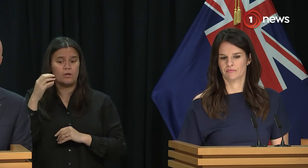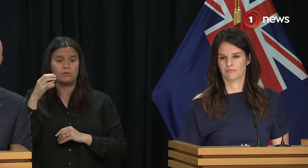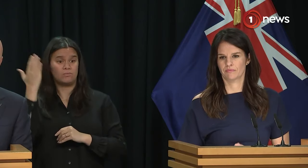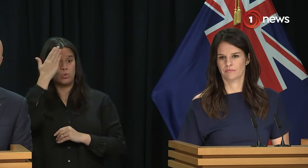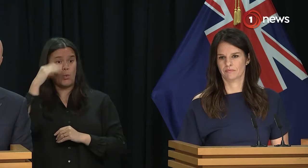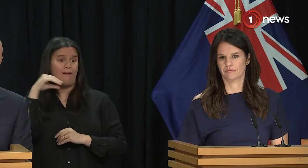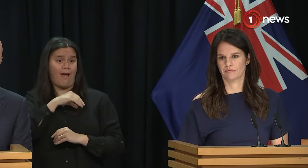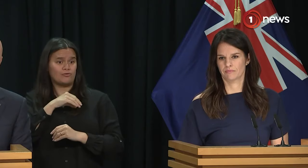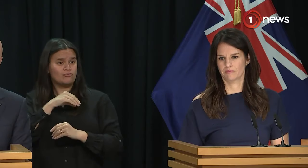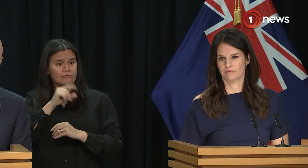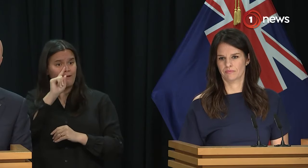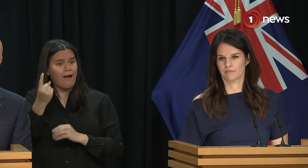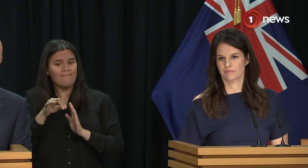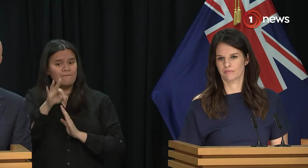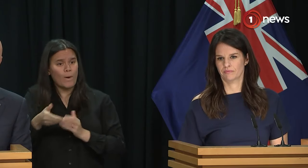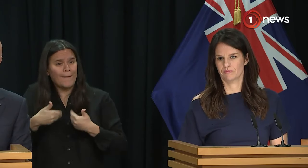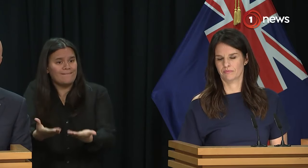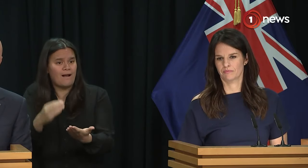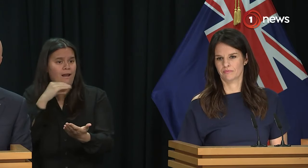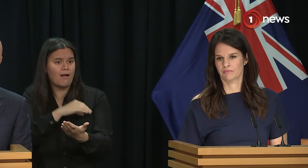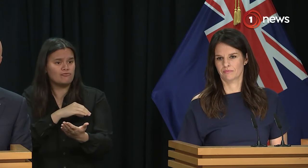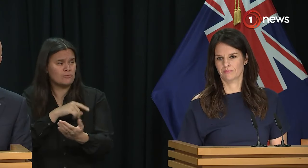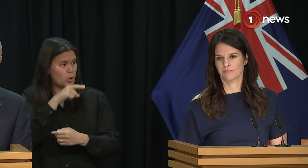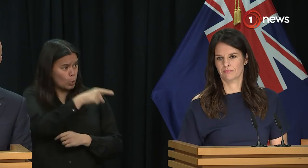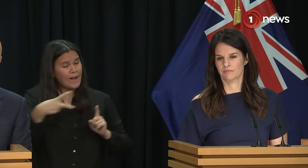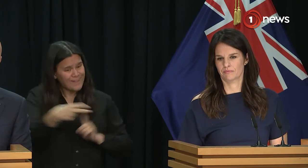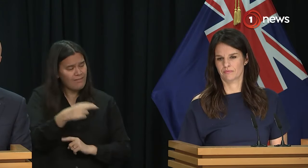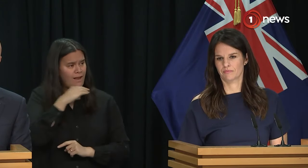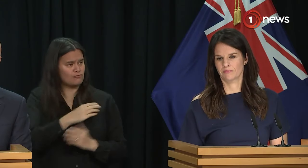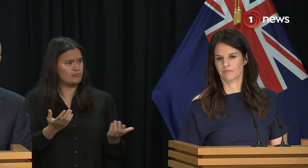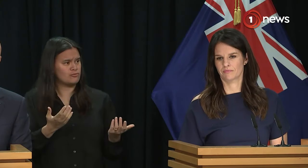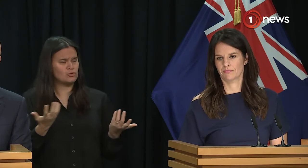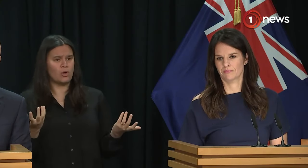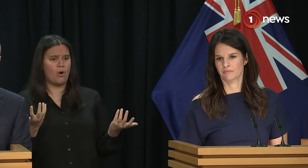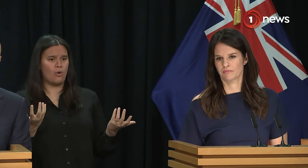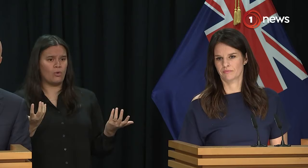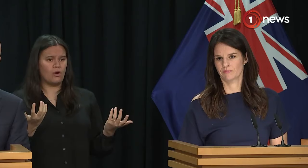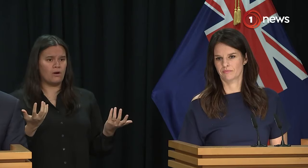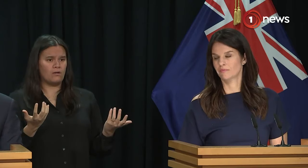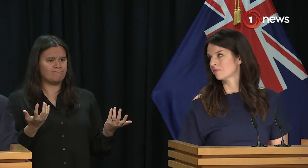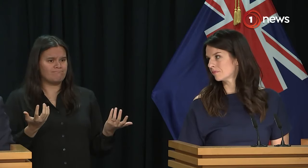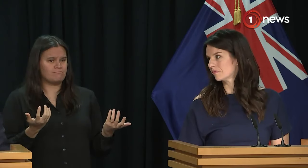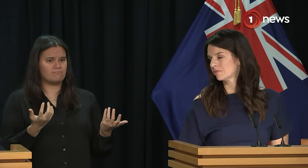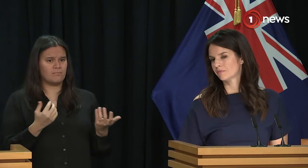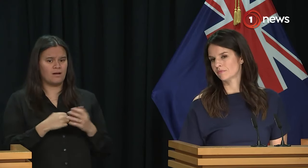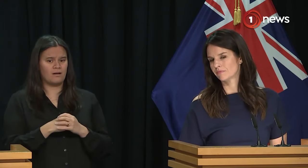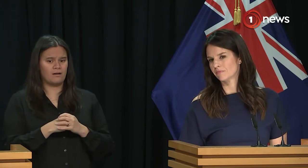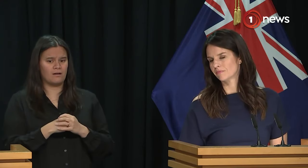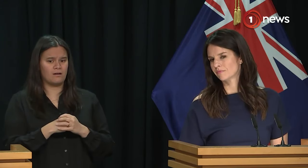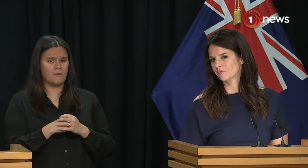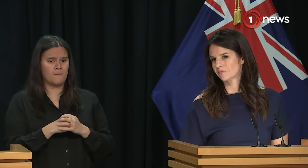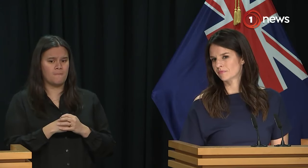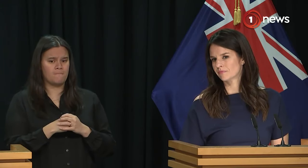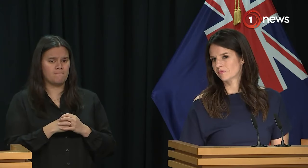with kai, but you're making cuts to the school lunches, and if economics isn't a